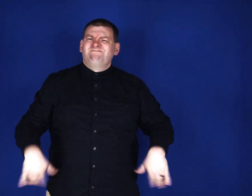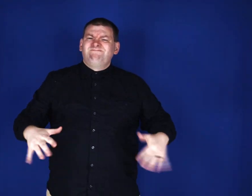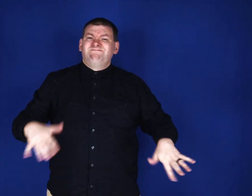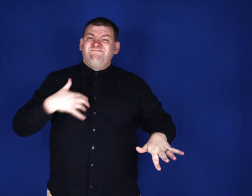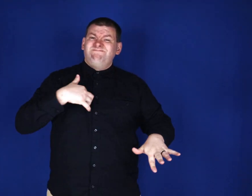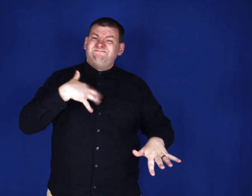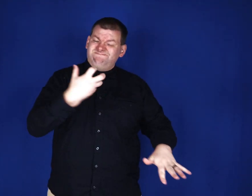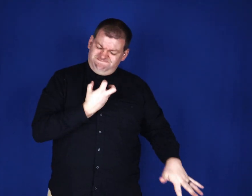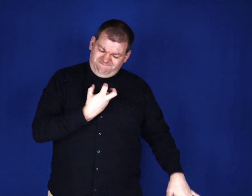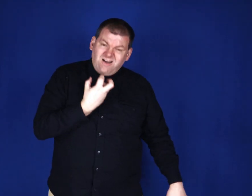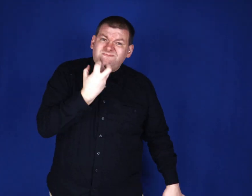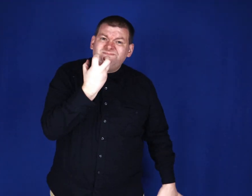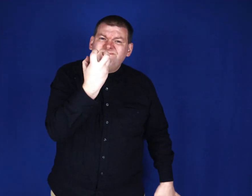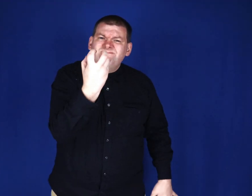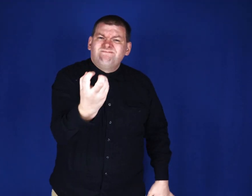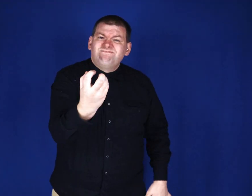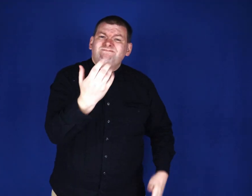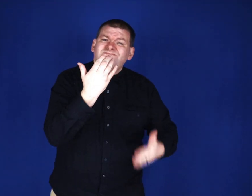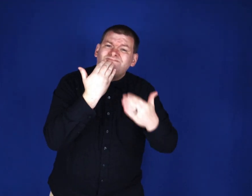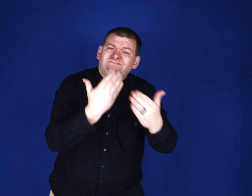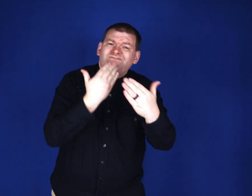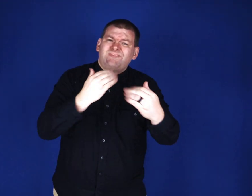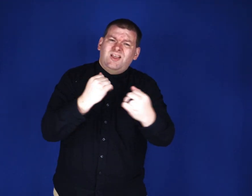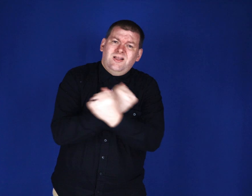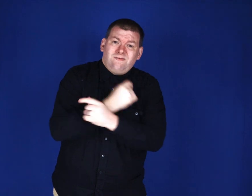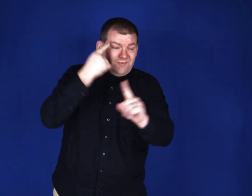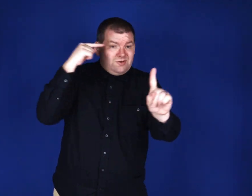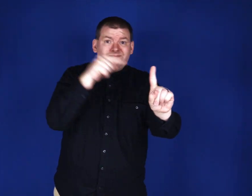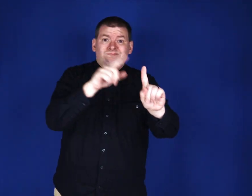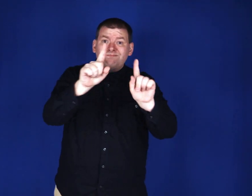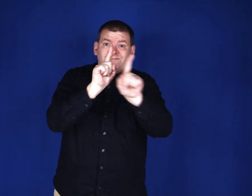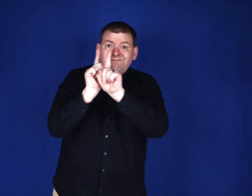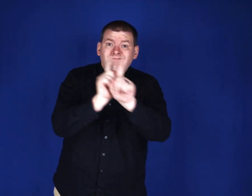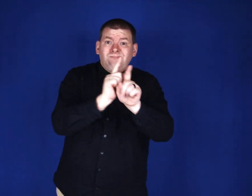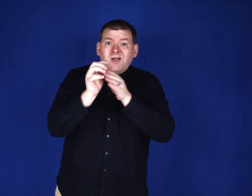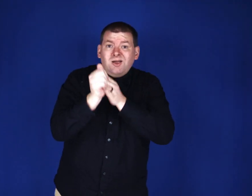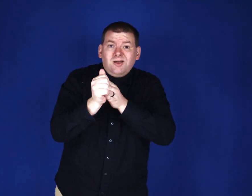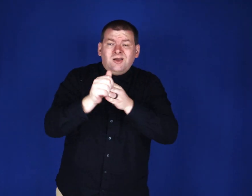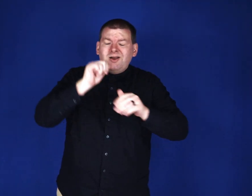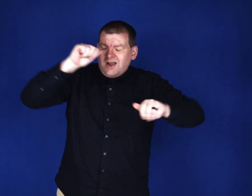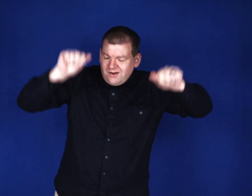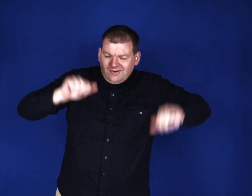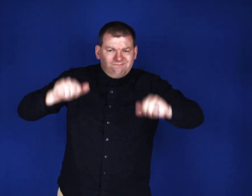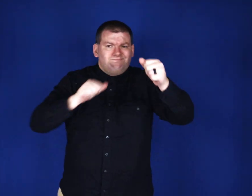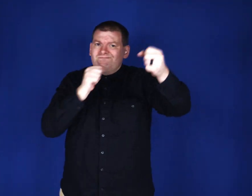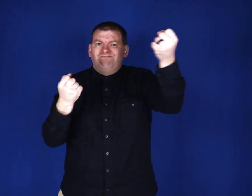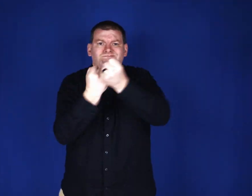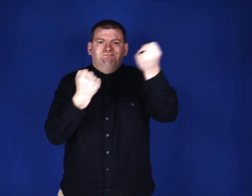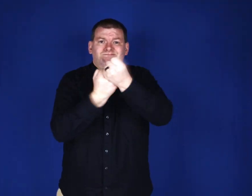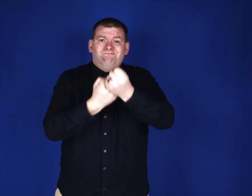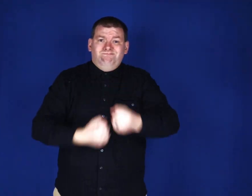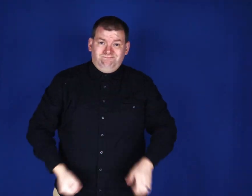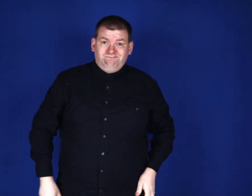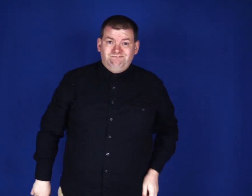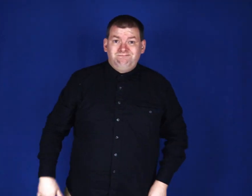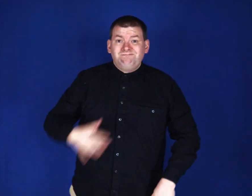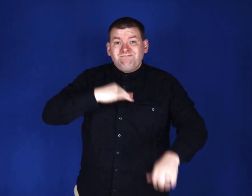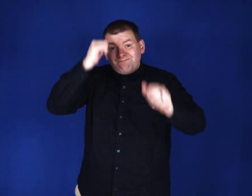I want to express my deep gratitude and love for him as a mentor, guide, and unwavering support. My father-in